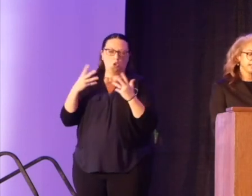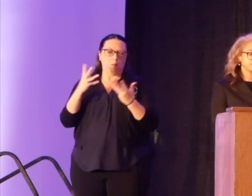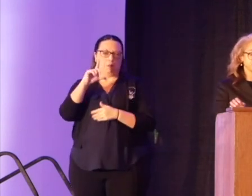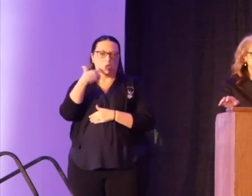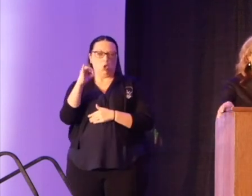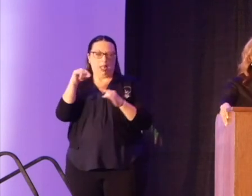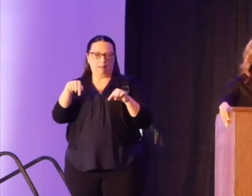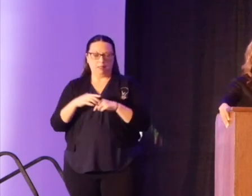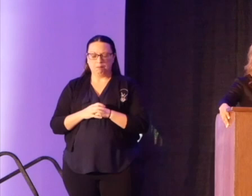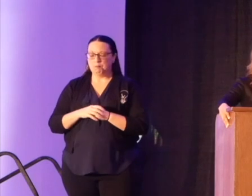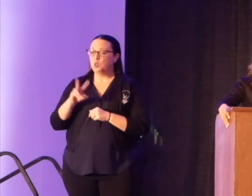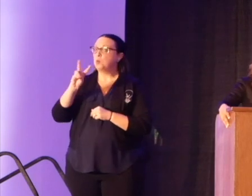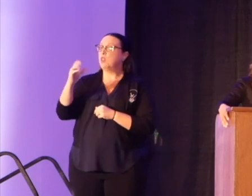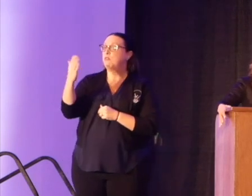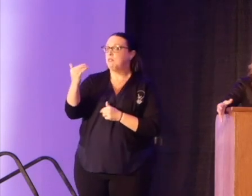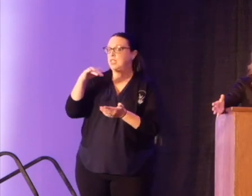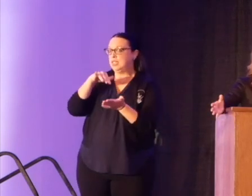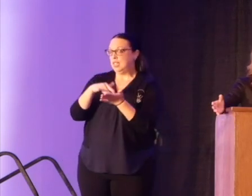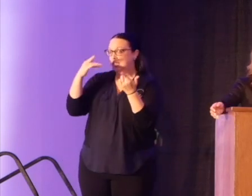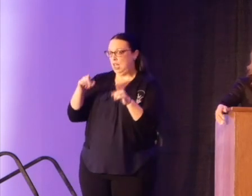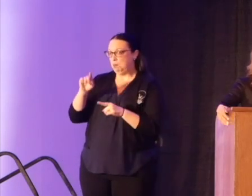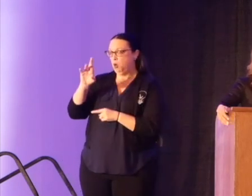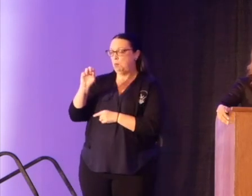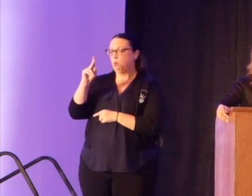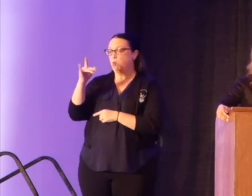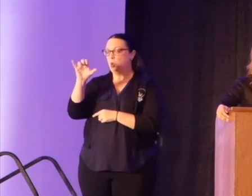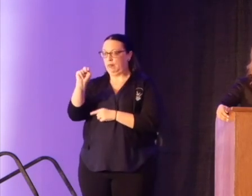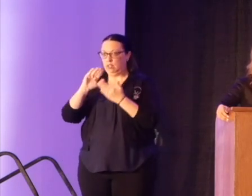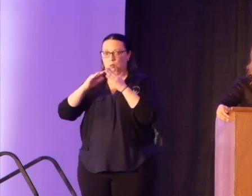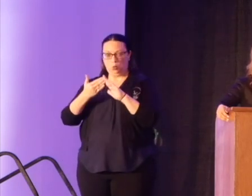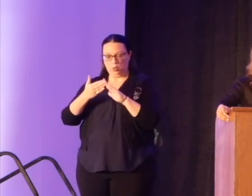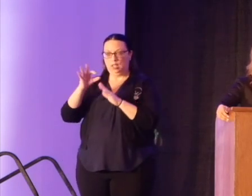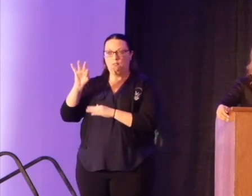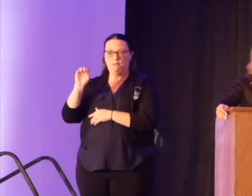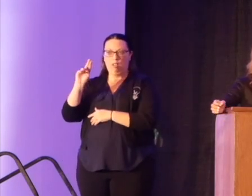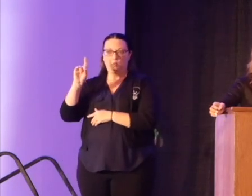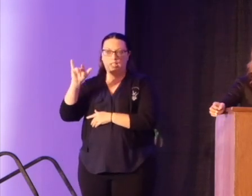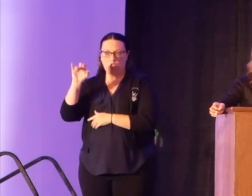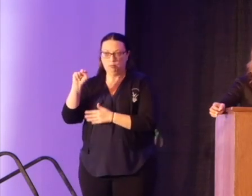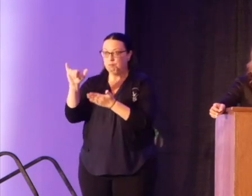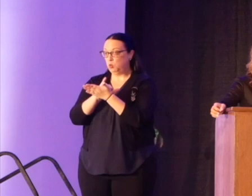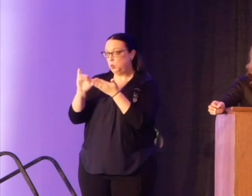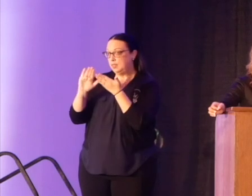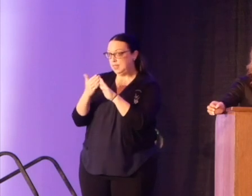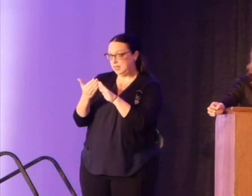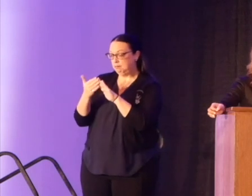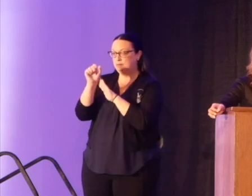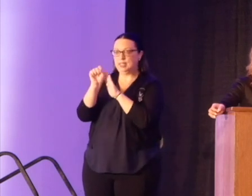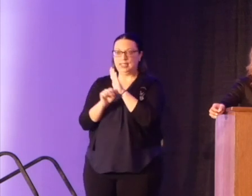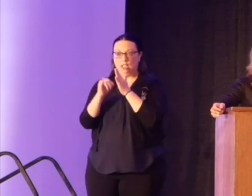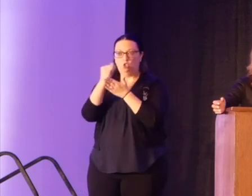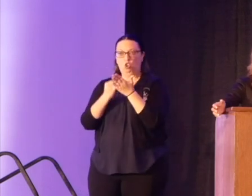In 2015, a study was done by the Brooklyn Community Foundation, New York City and state